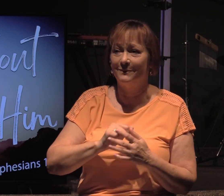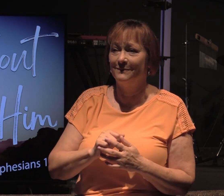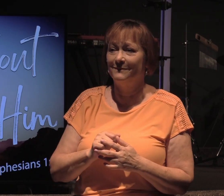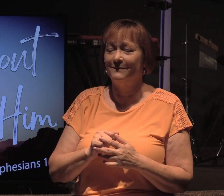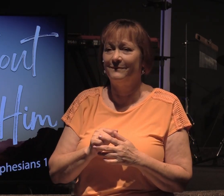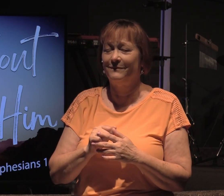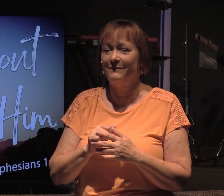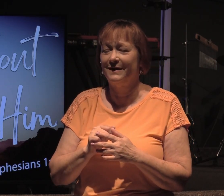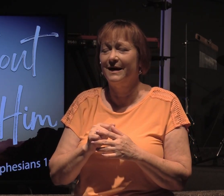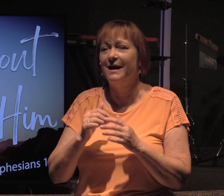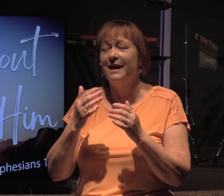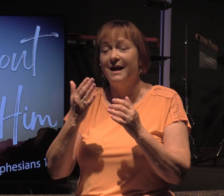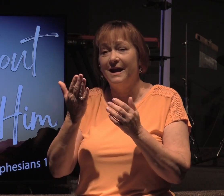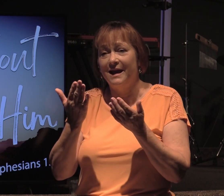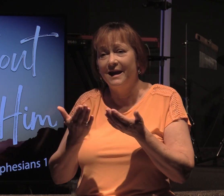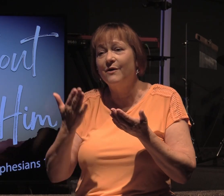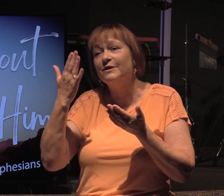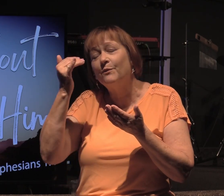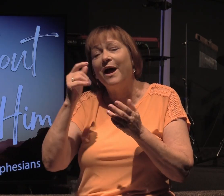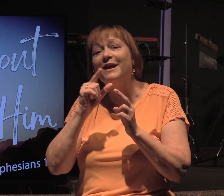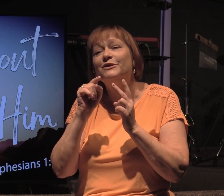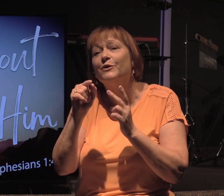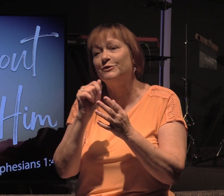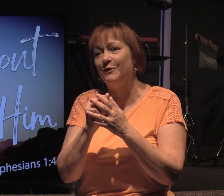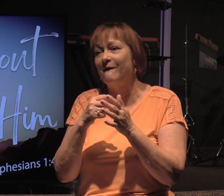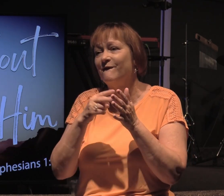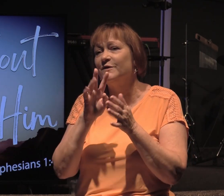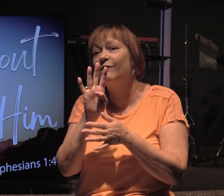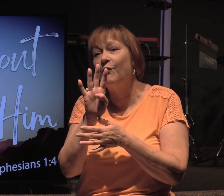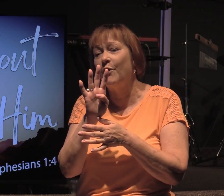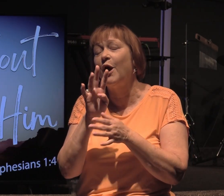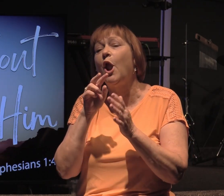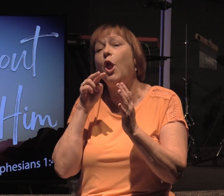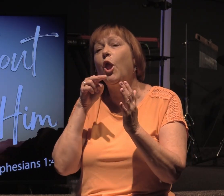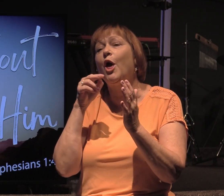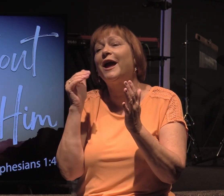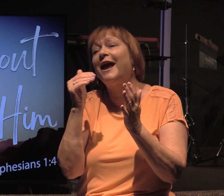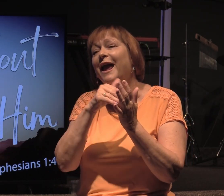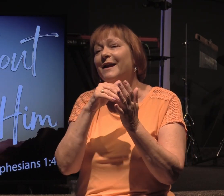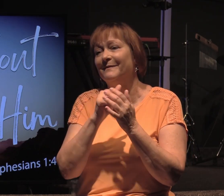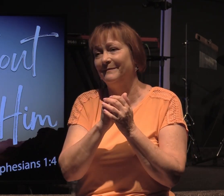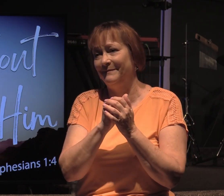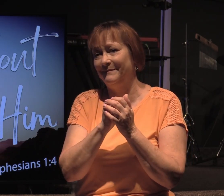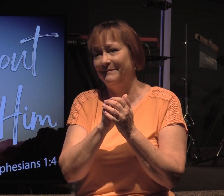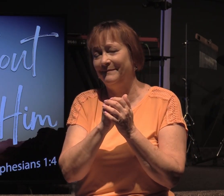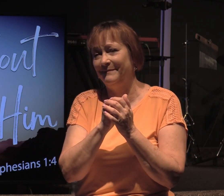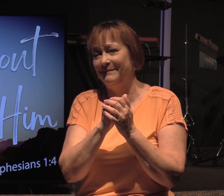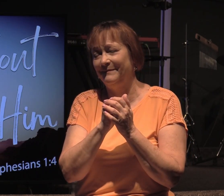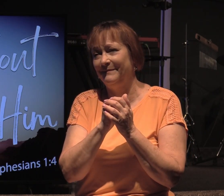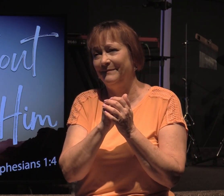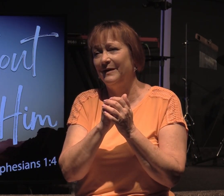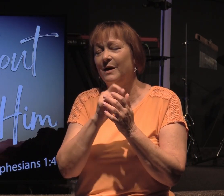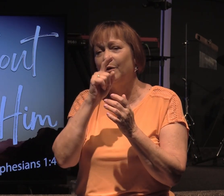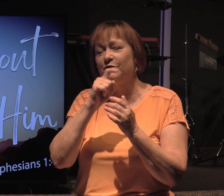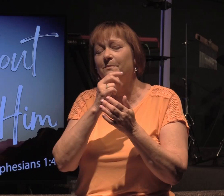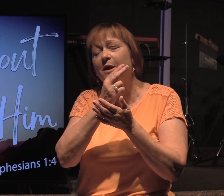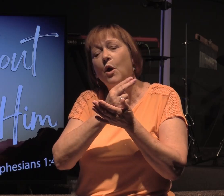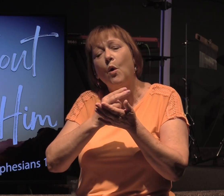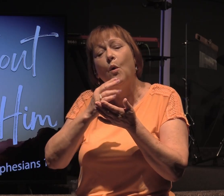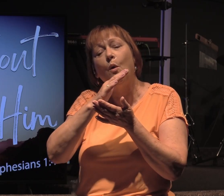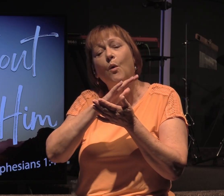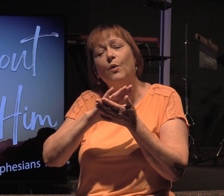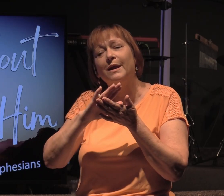And here's why he chose you. Verse 4 take a look at that again. That we should be holy